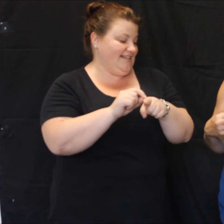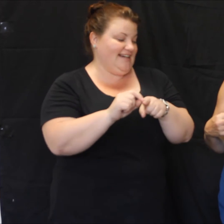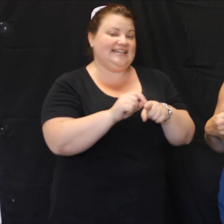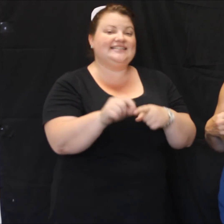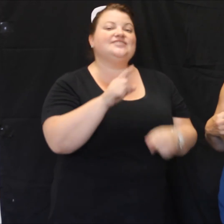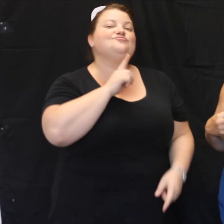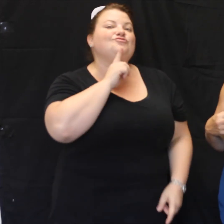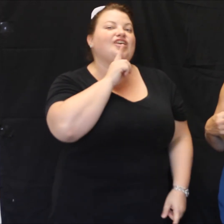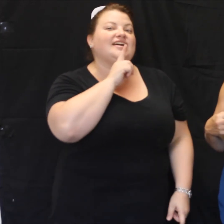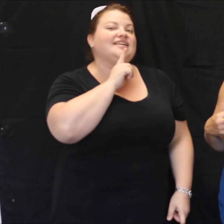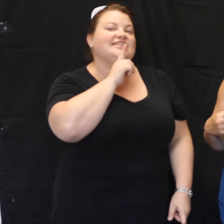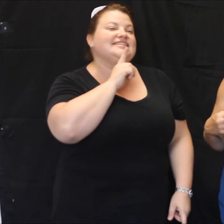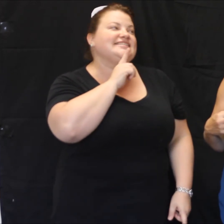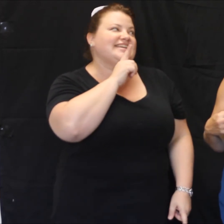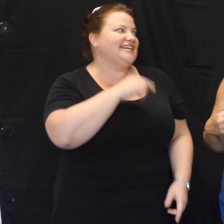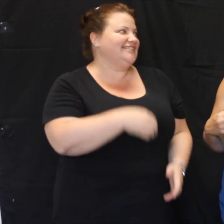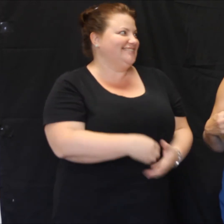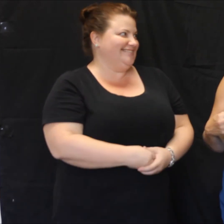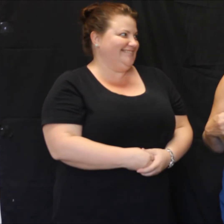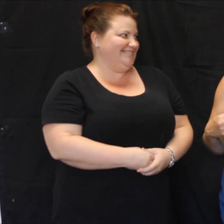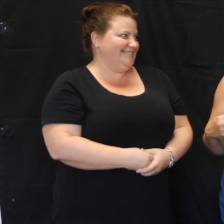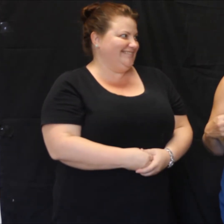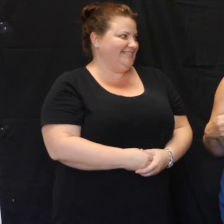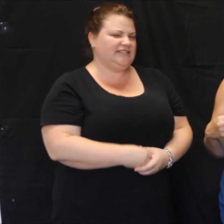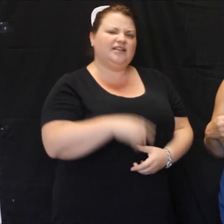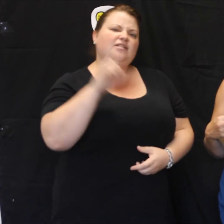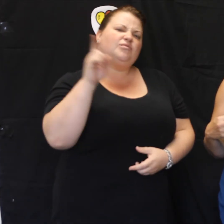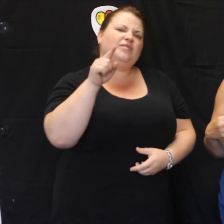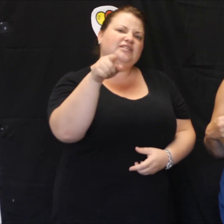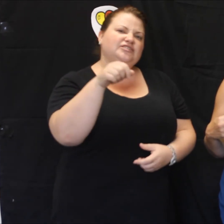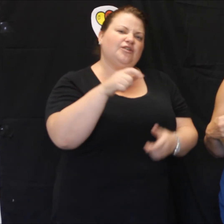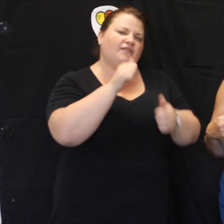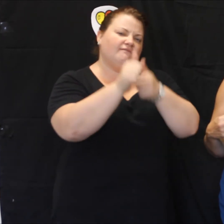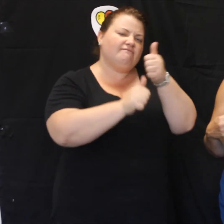is red. What's your favourite colour?